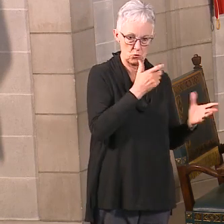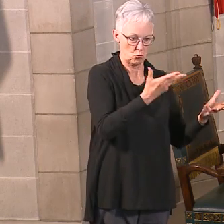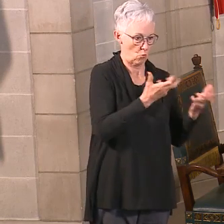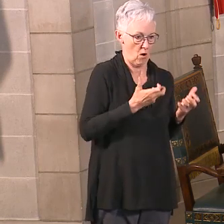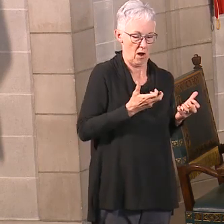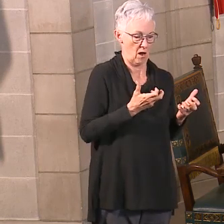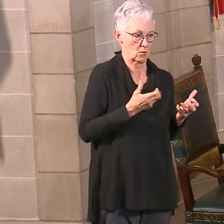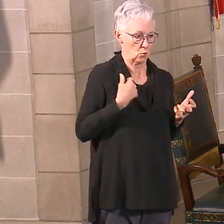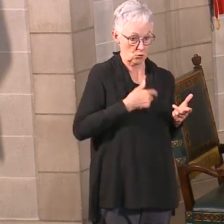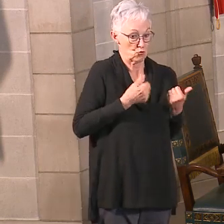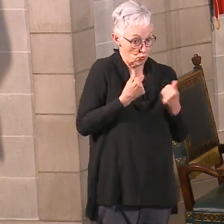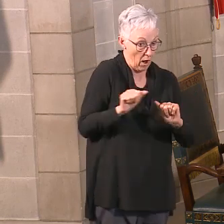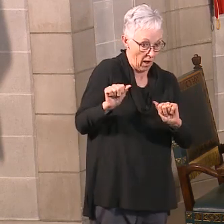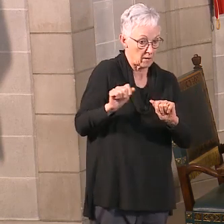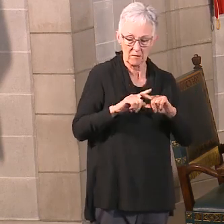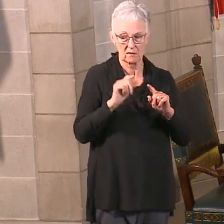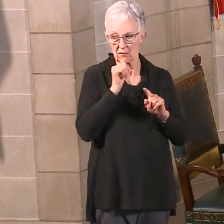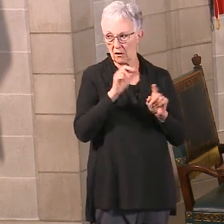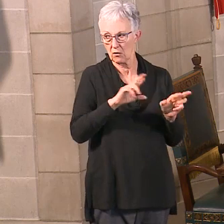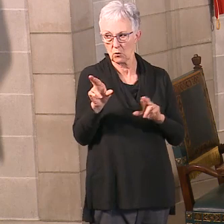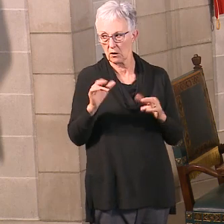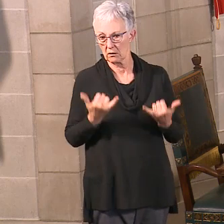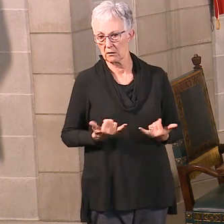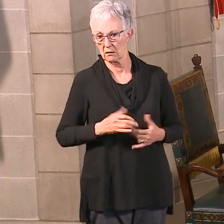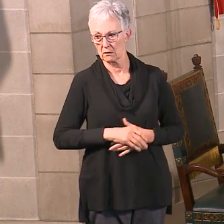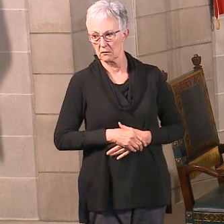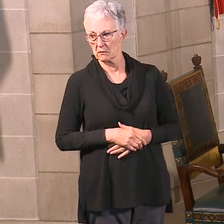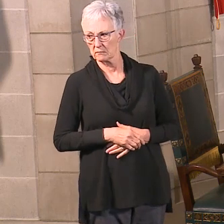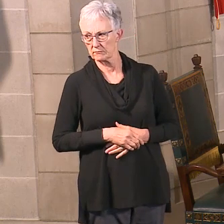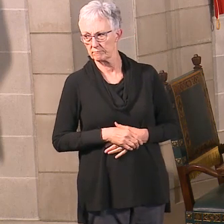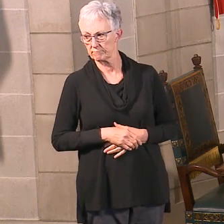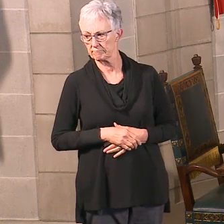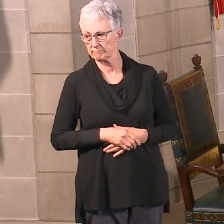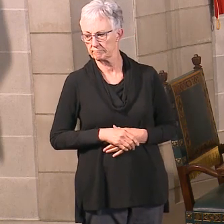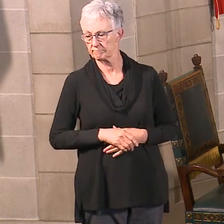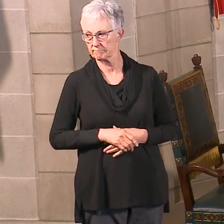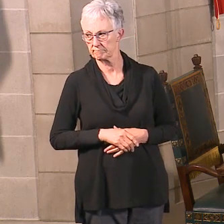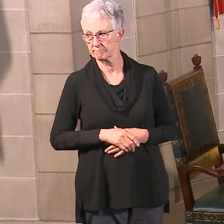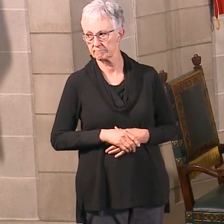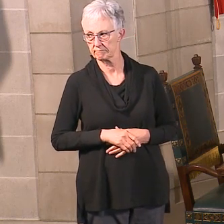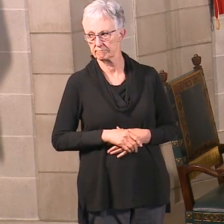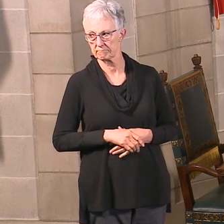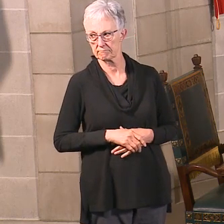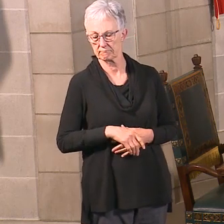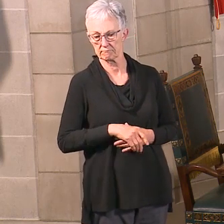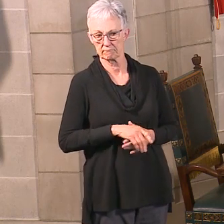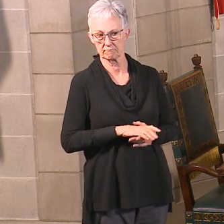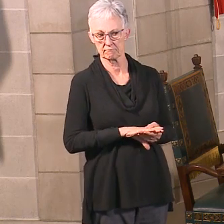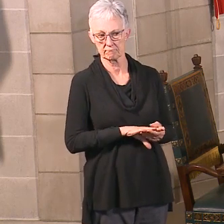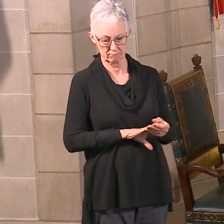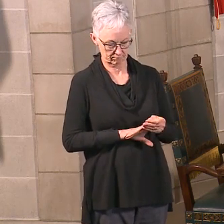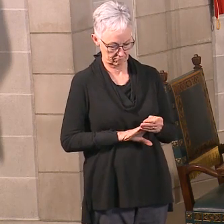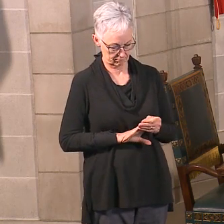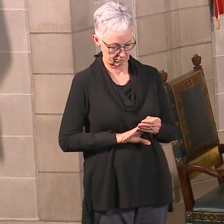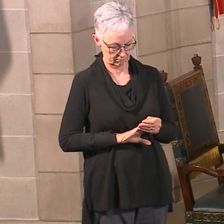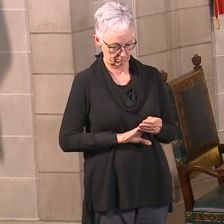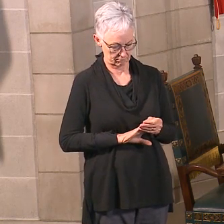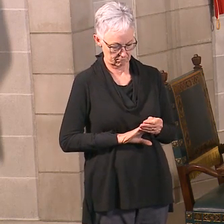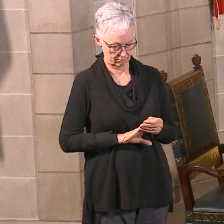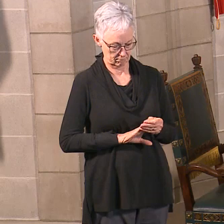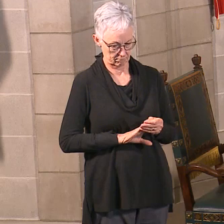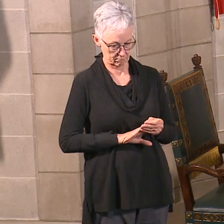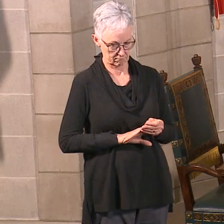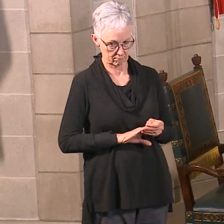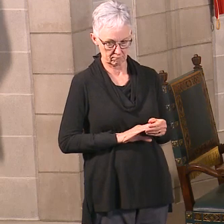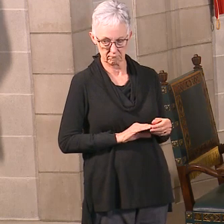we're not there. We have a question from Paul Hamill. He says, is there anything the governor can do to address daycare centers that are taking